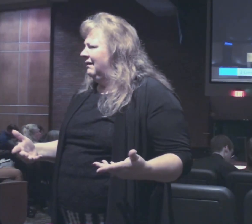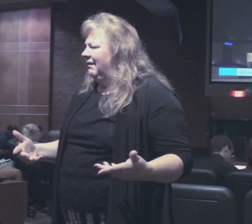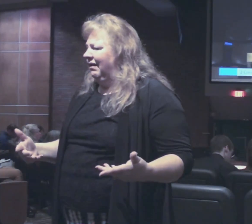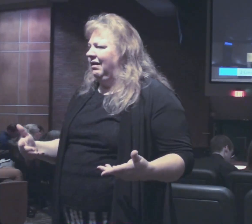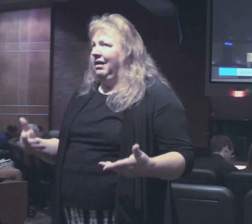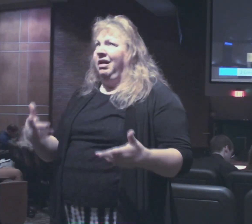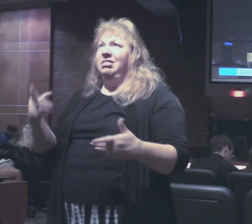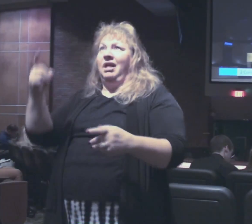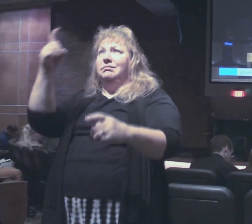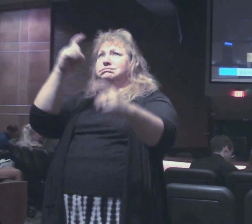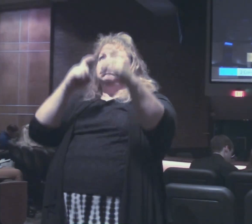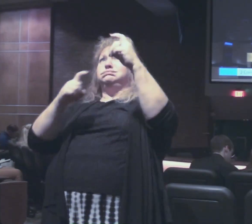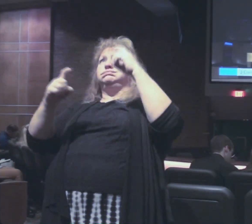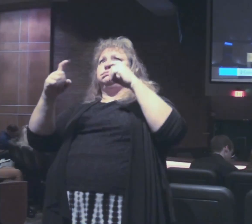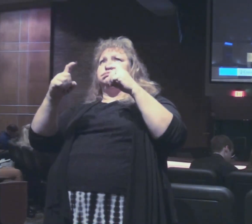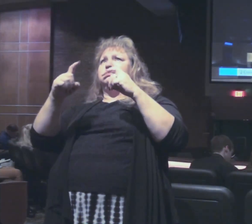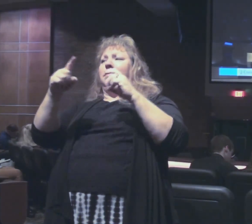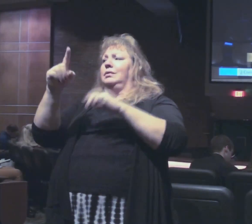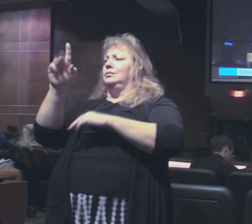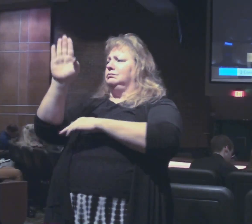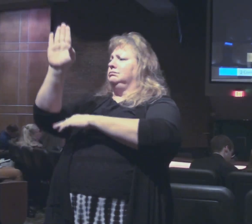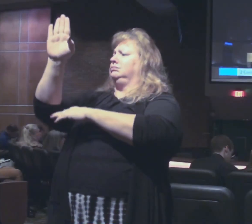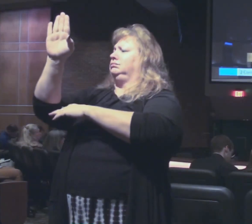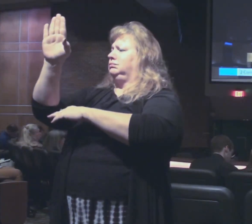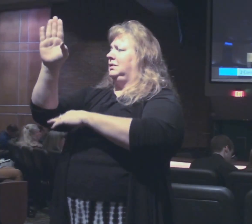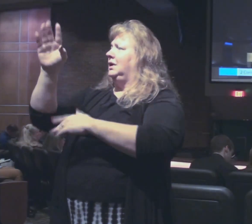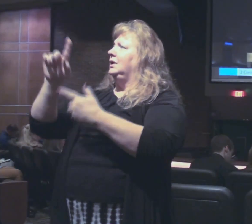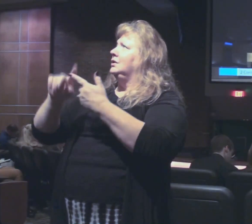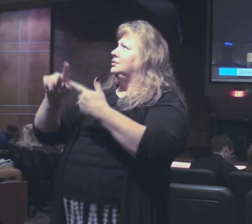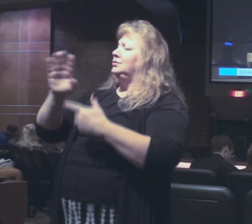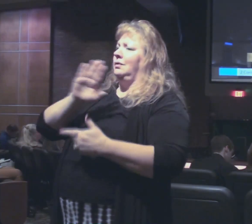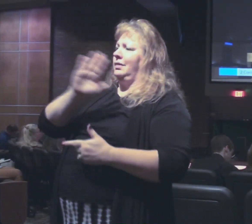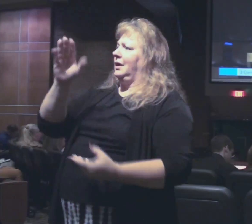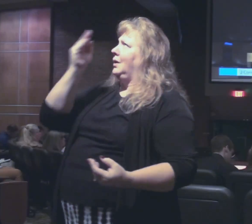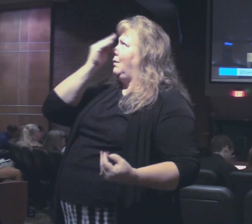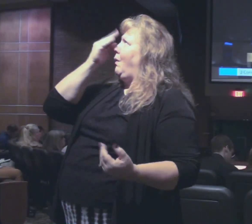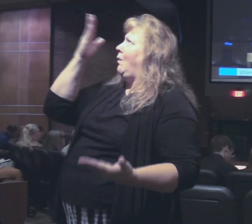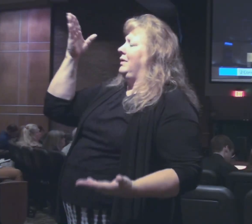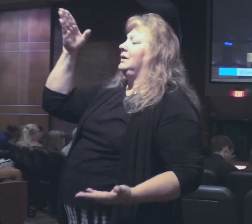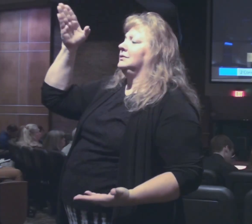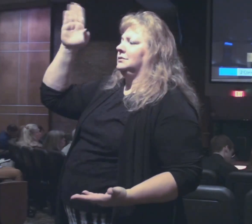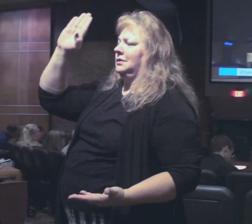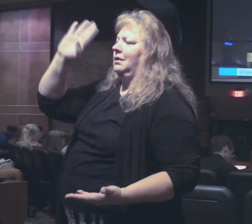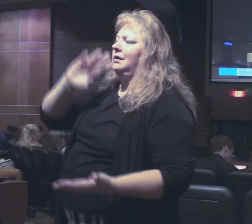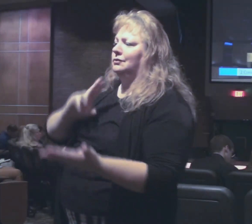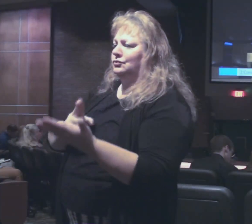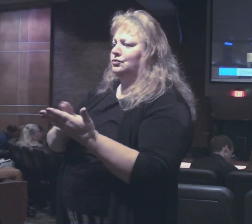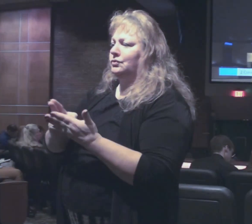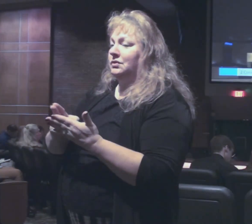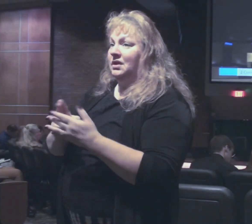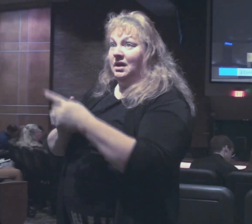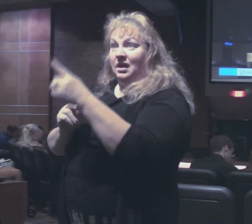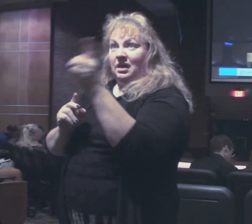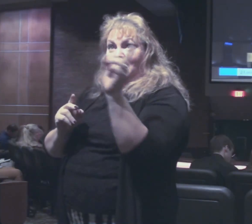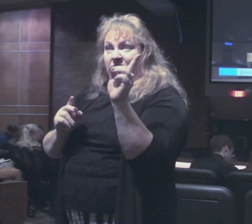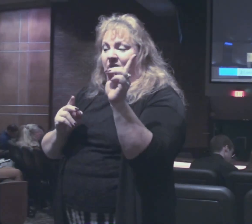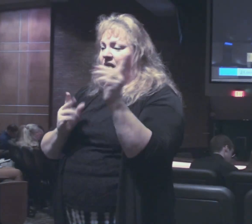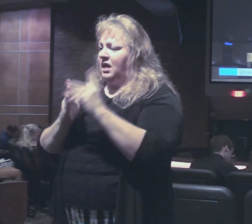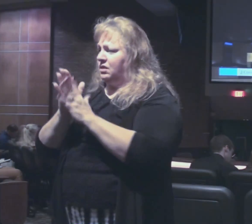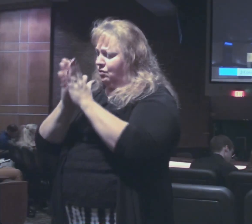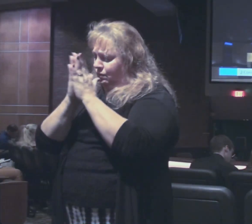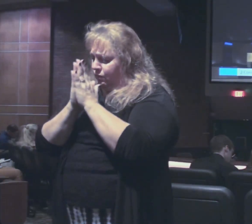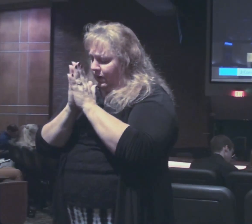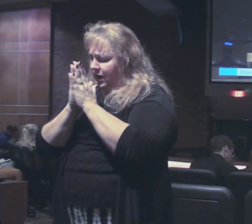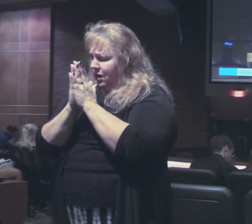their liberality testifies to their obedience to the gospel of Christ while they also by prayer